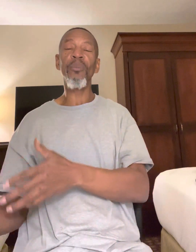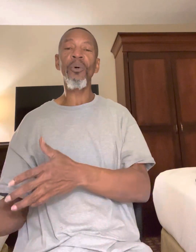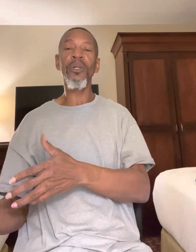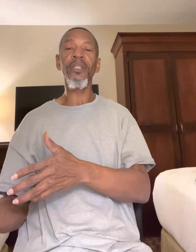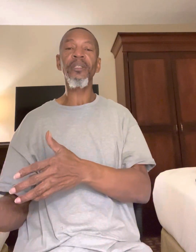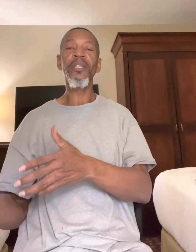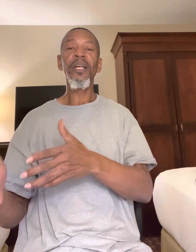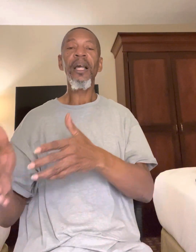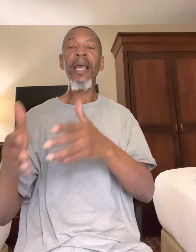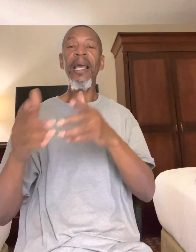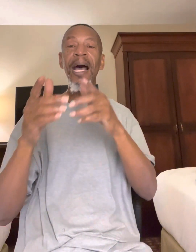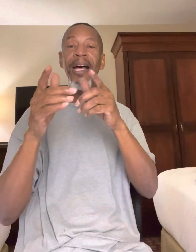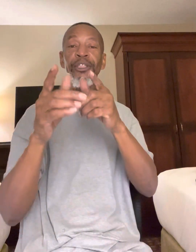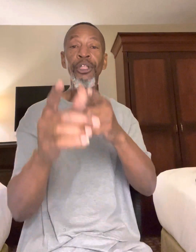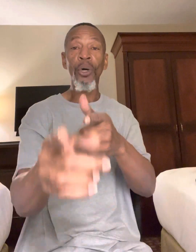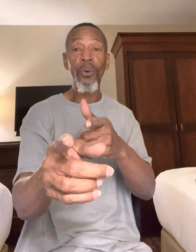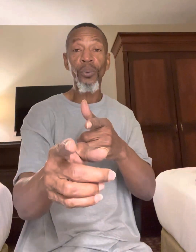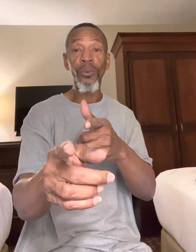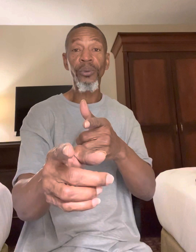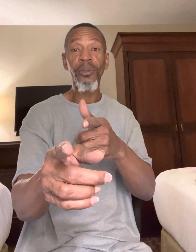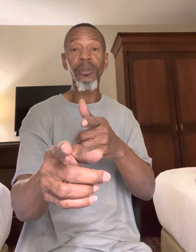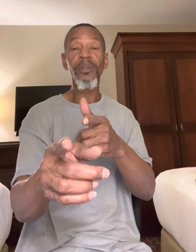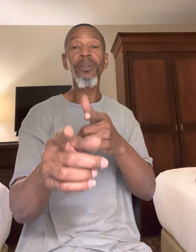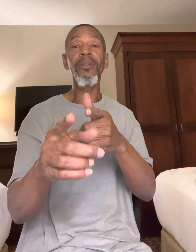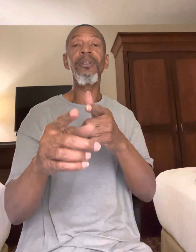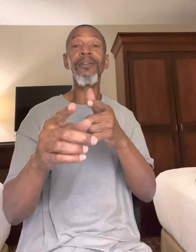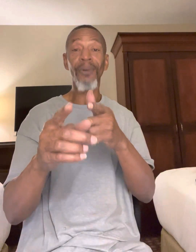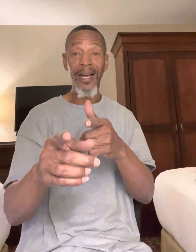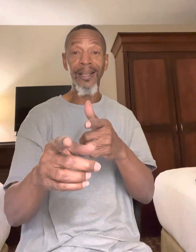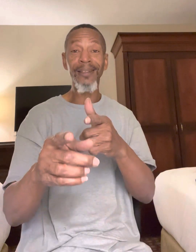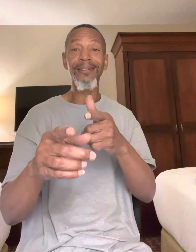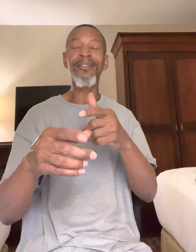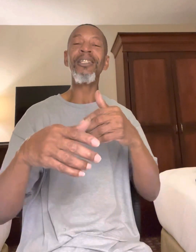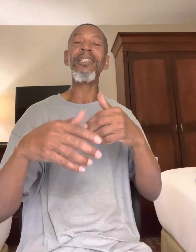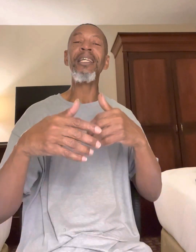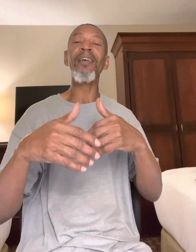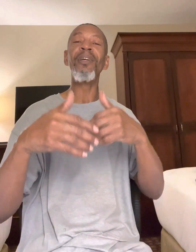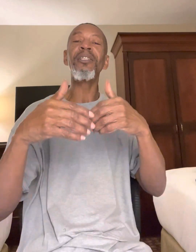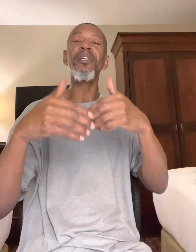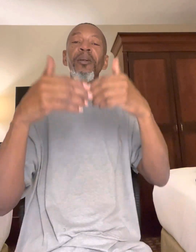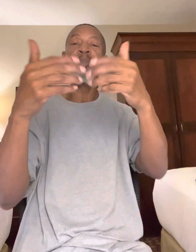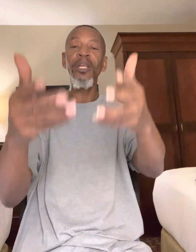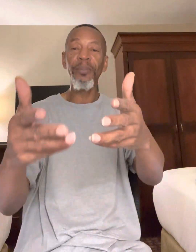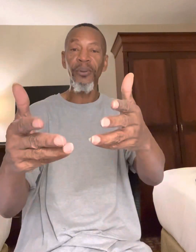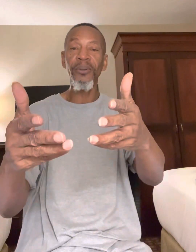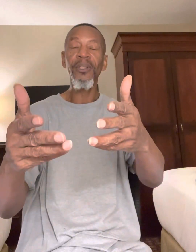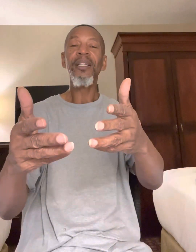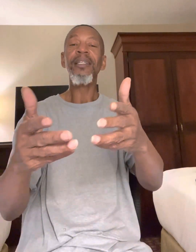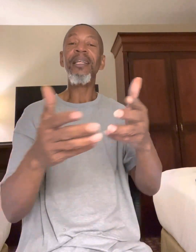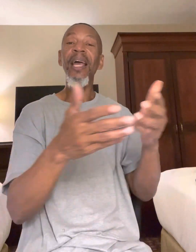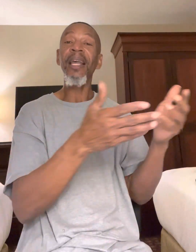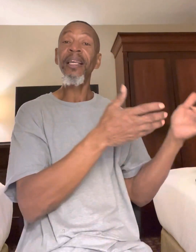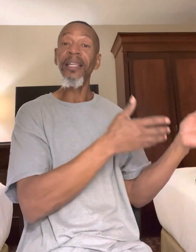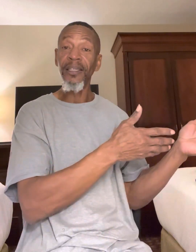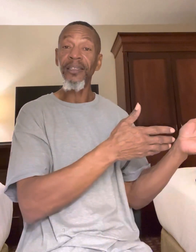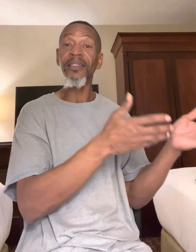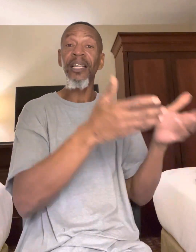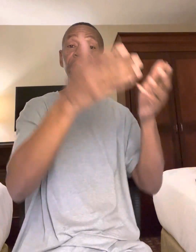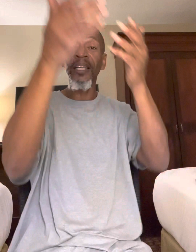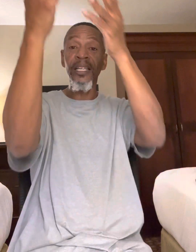morning. And I chose, right, to give it to the people that he sent it